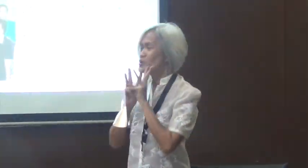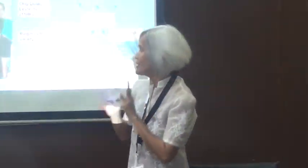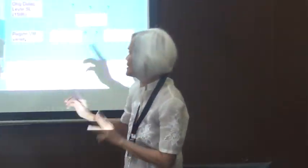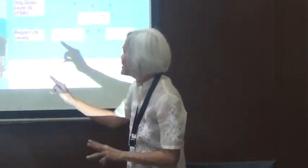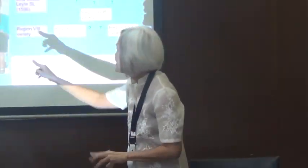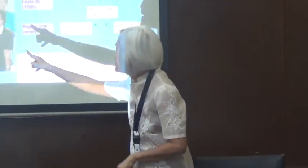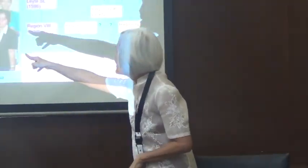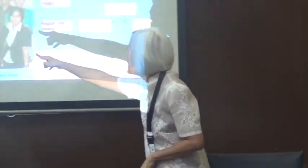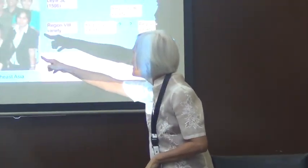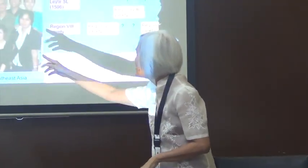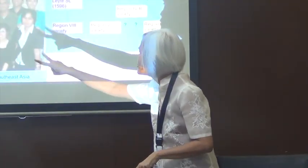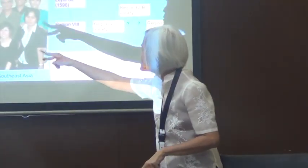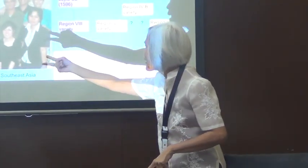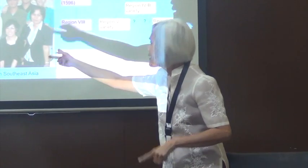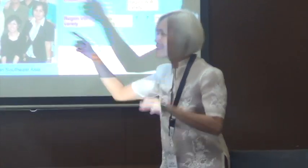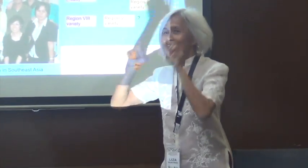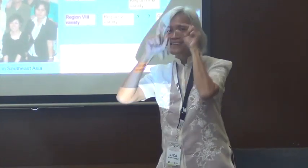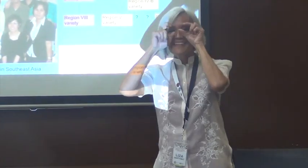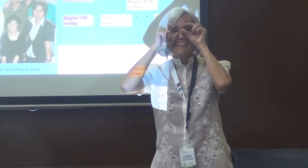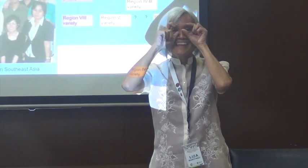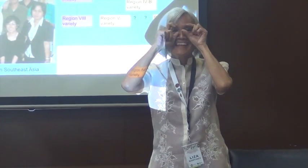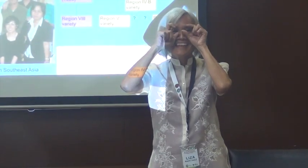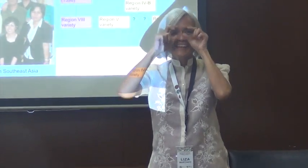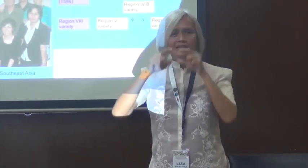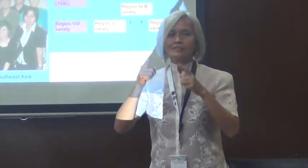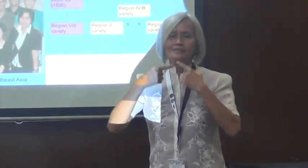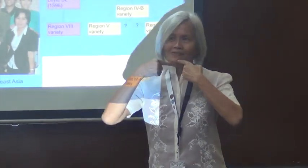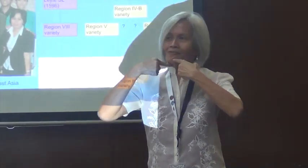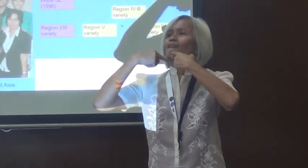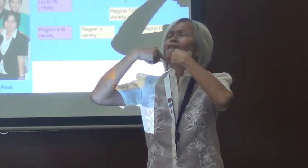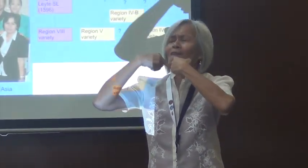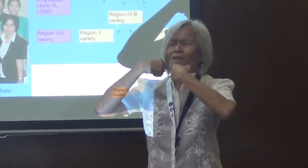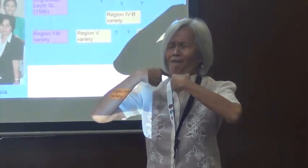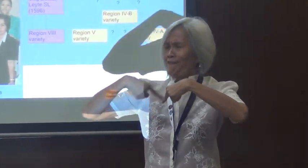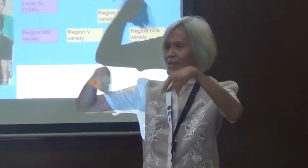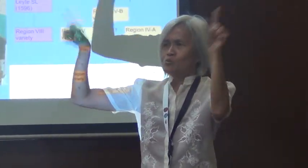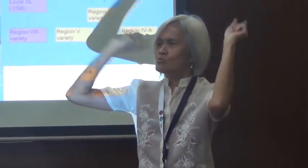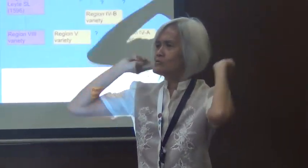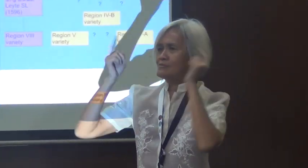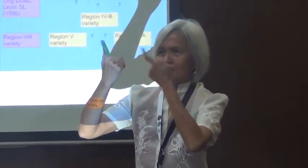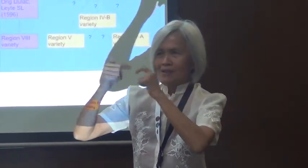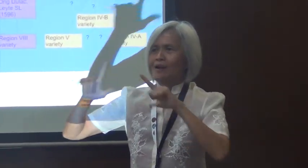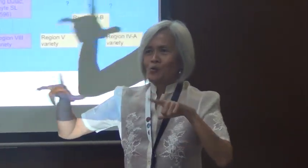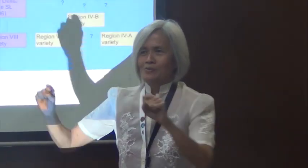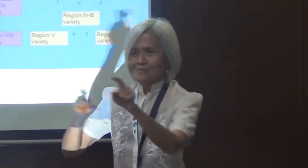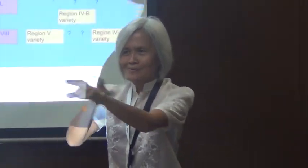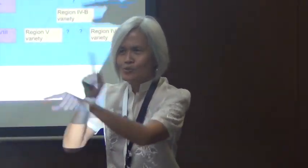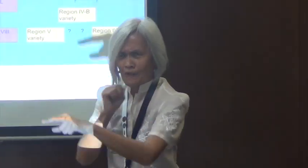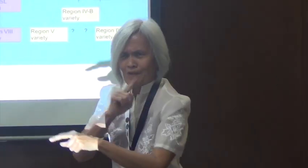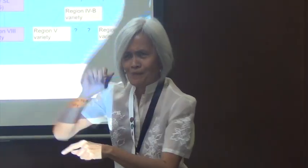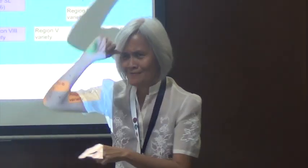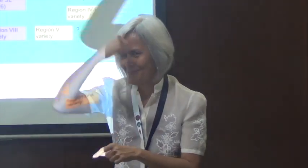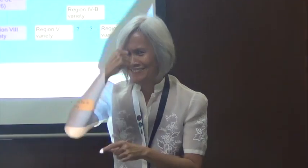talked about Woody, who's there with glasses on, seated. He's a famous sign